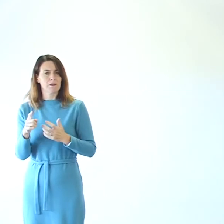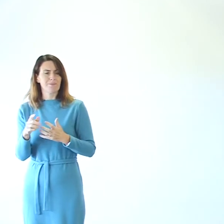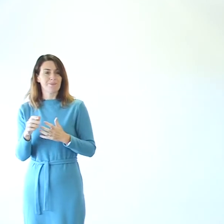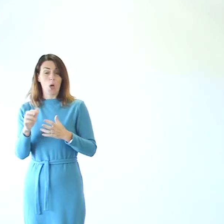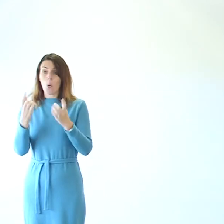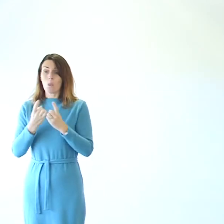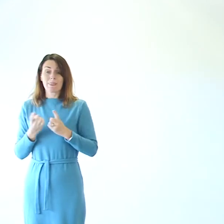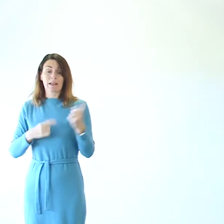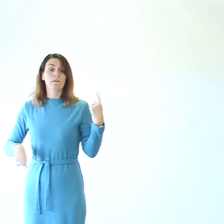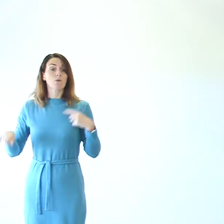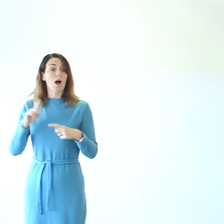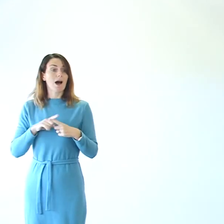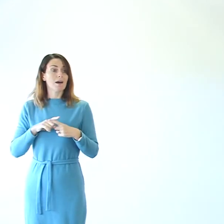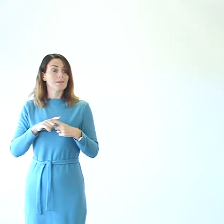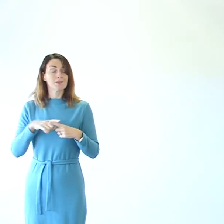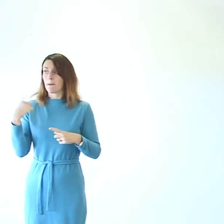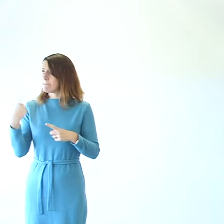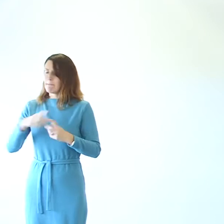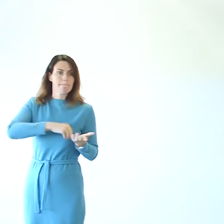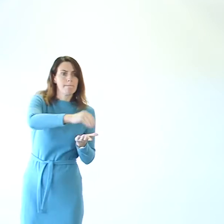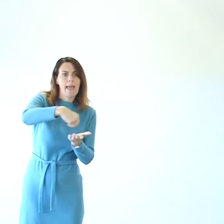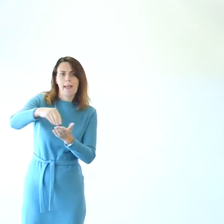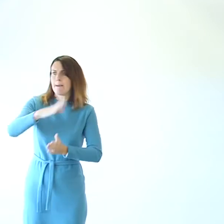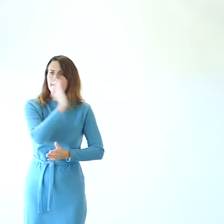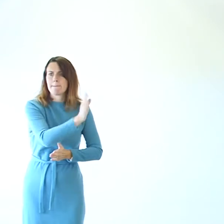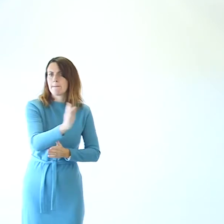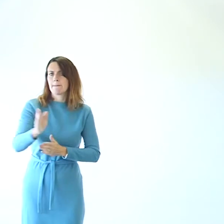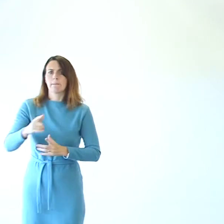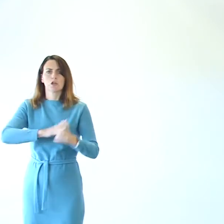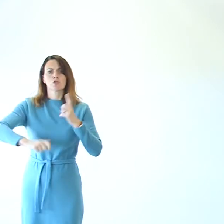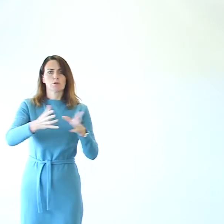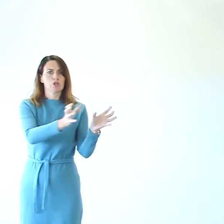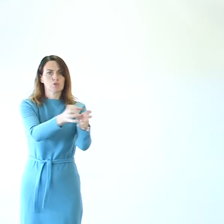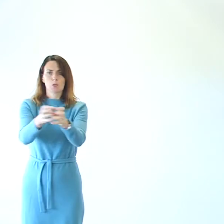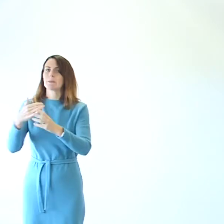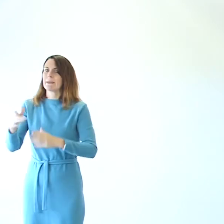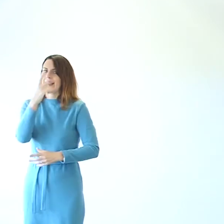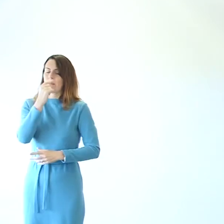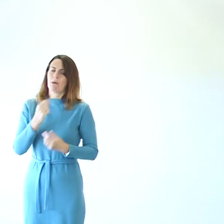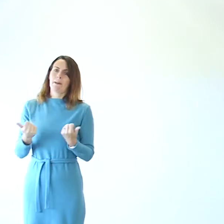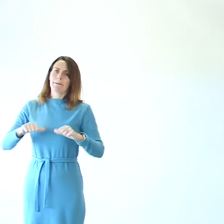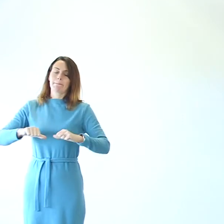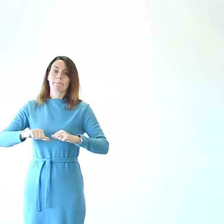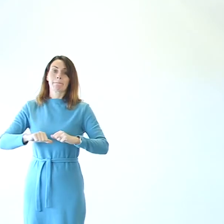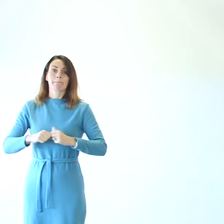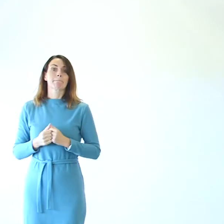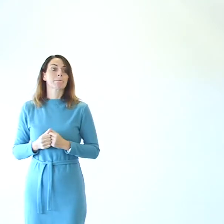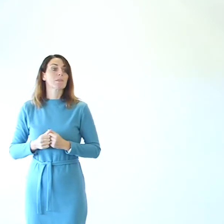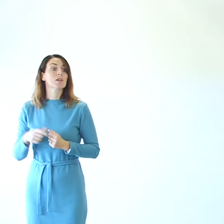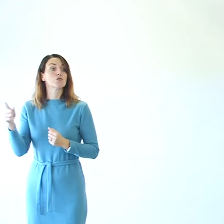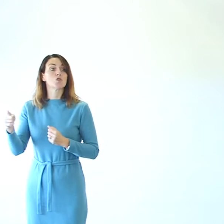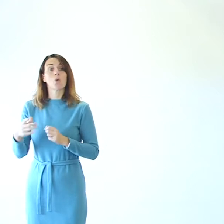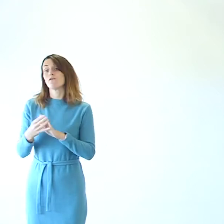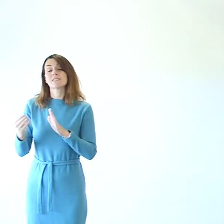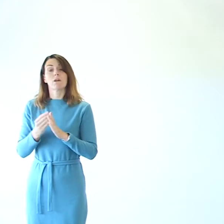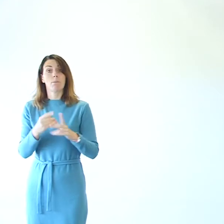for us is that we've been able to make payments very quickly to the community groups. So, in the emergency appeal, if you had your application on